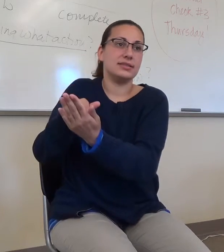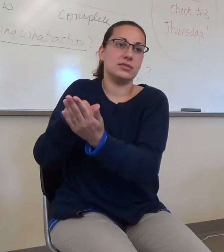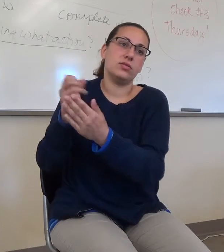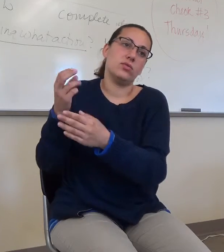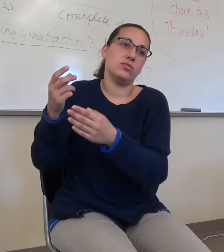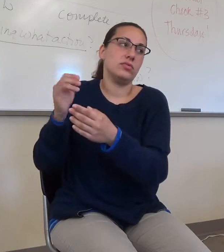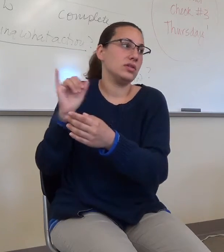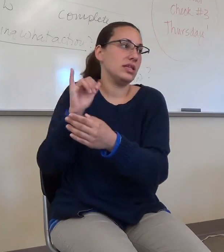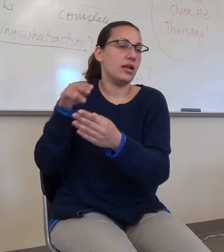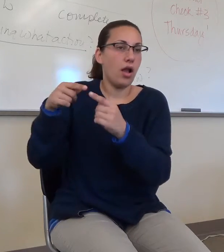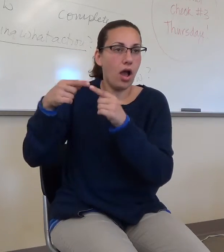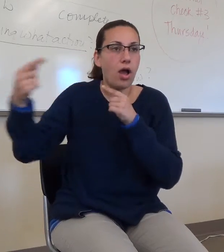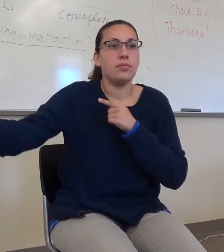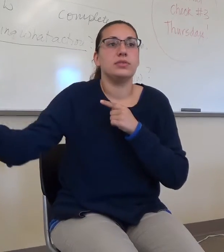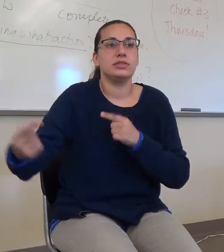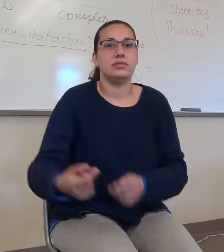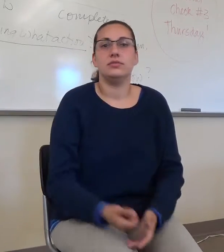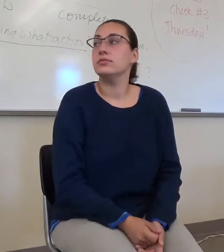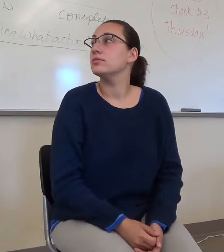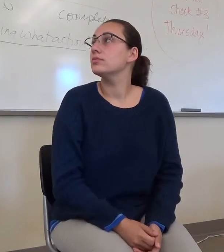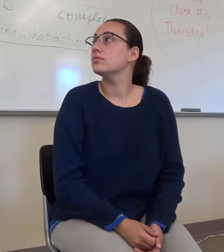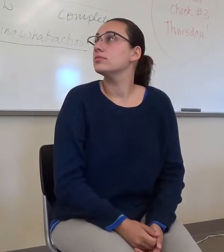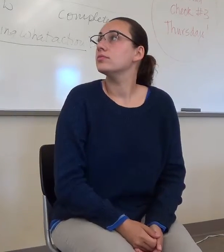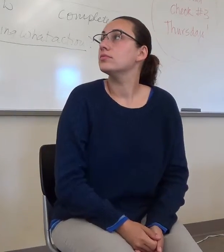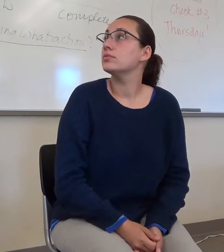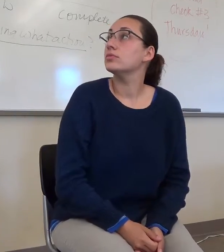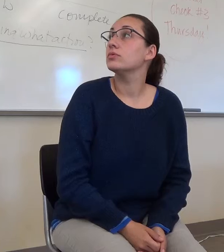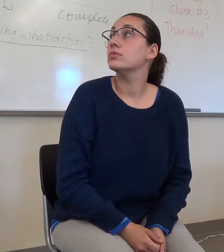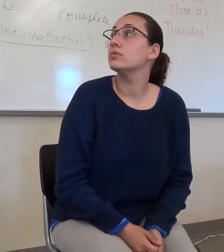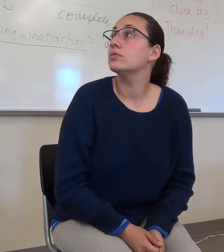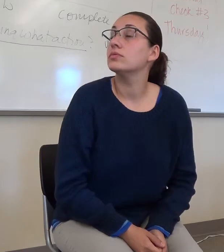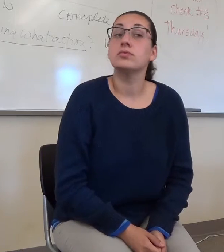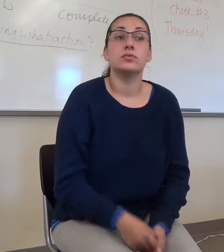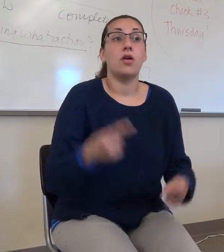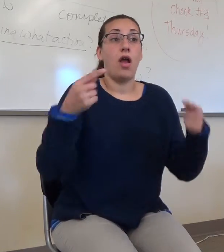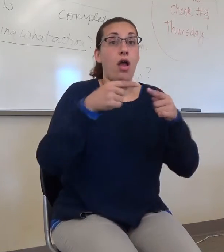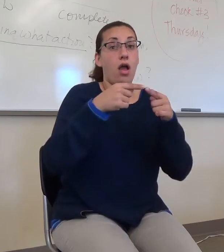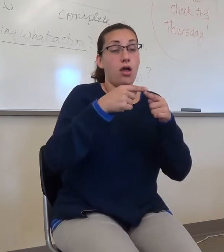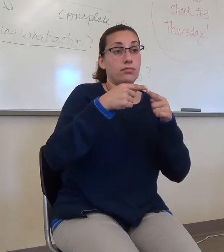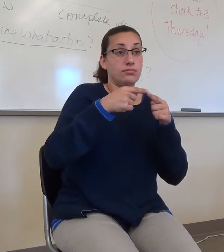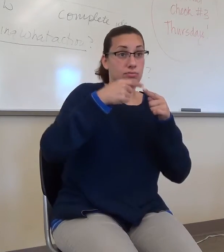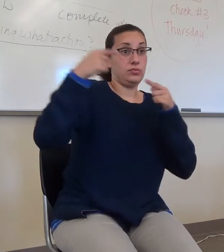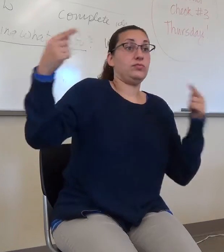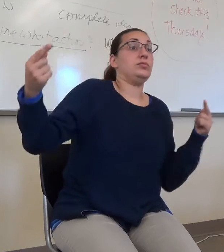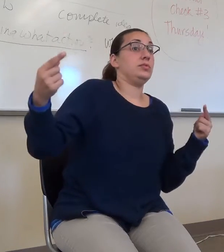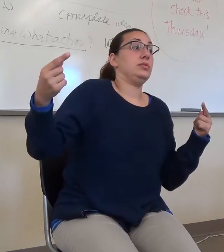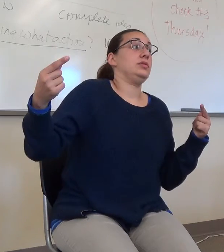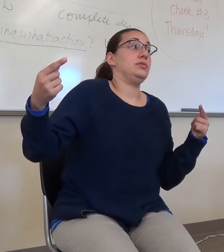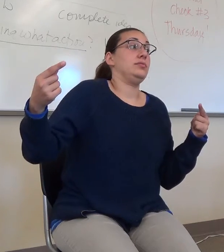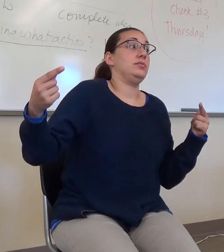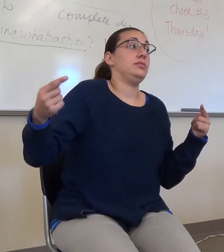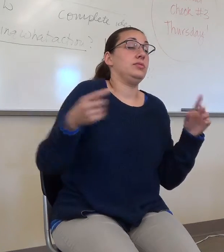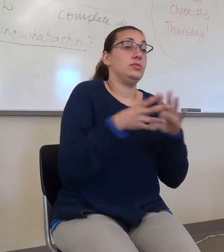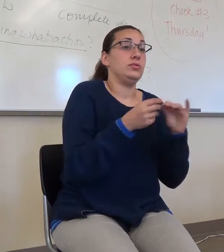out with, contrary, Americans did not invent baseball.